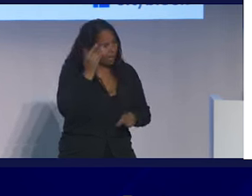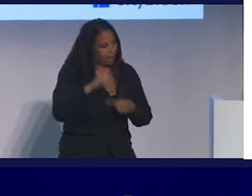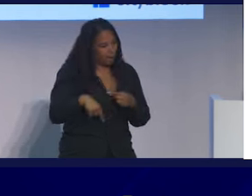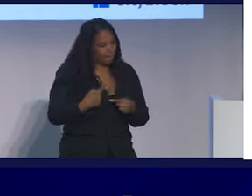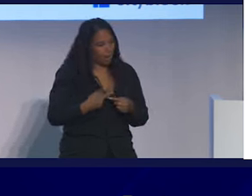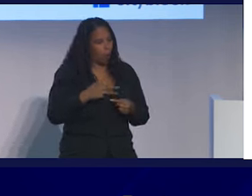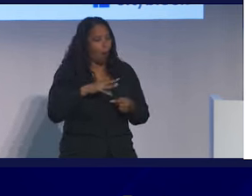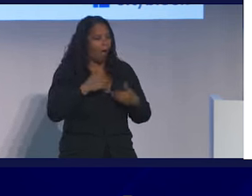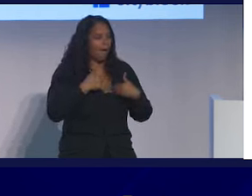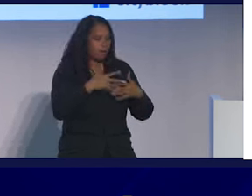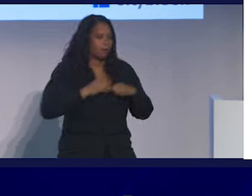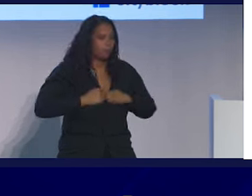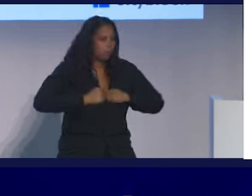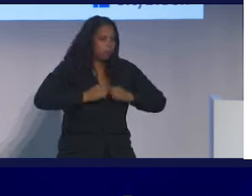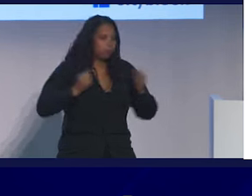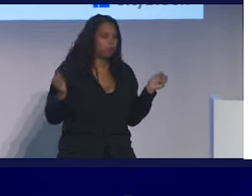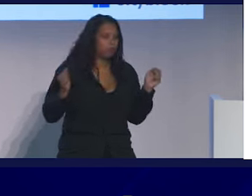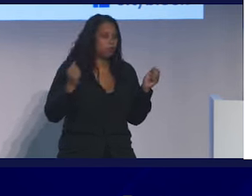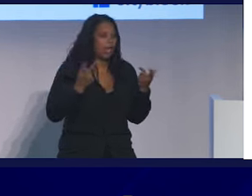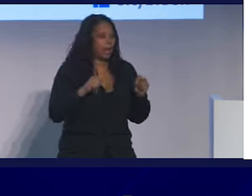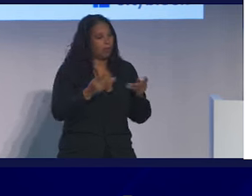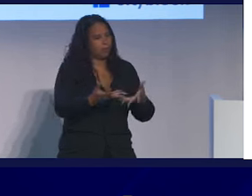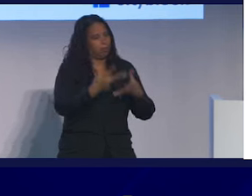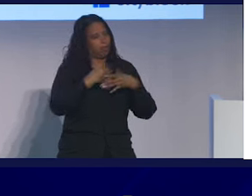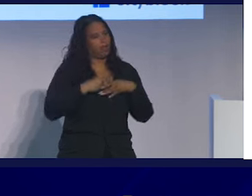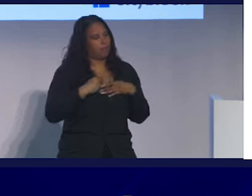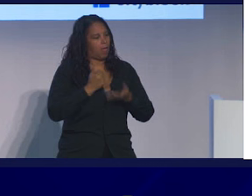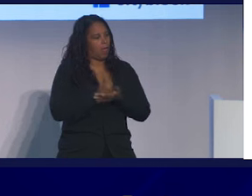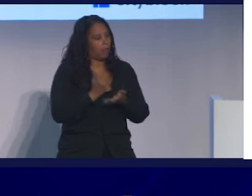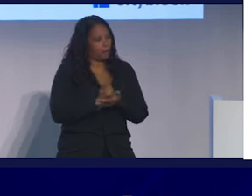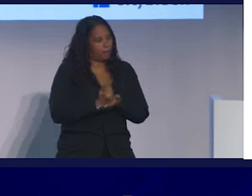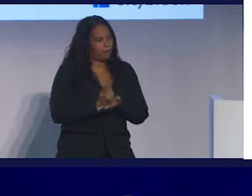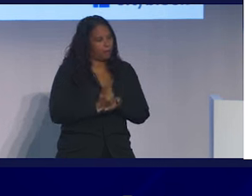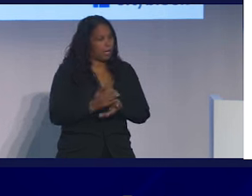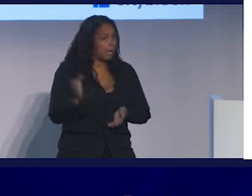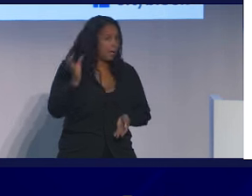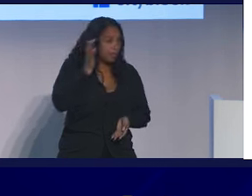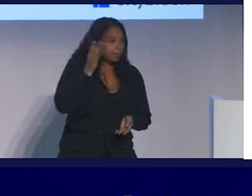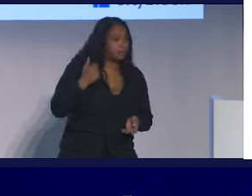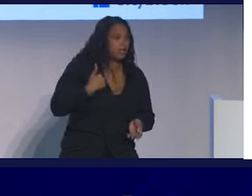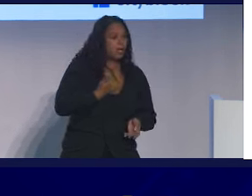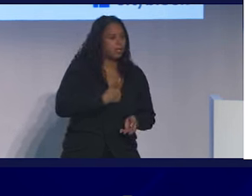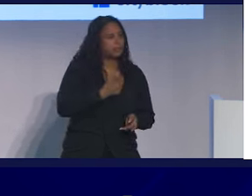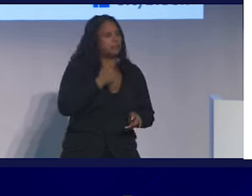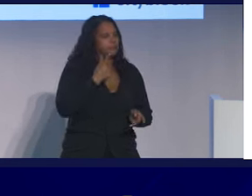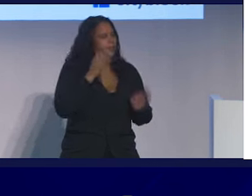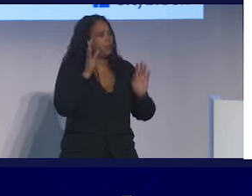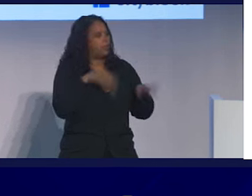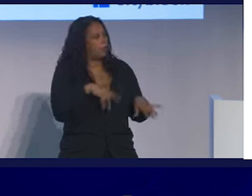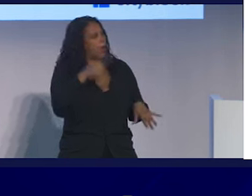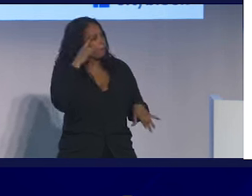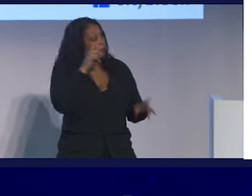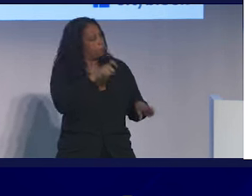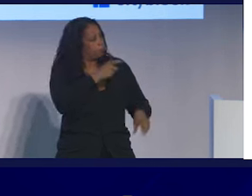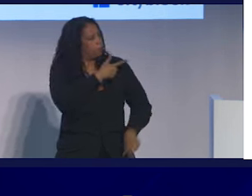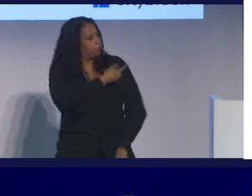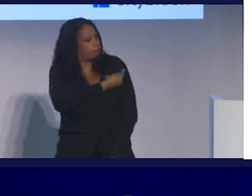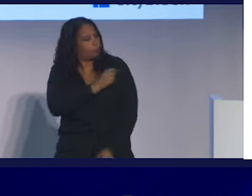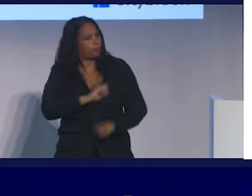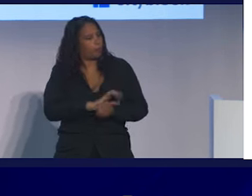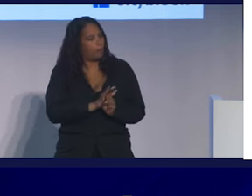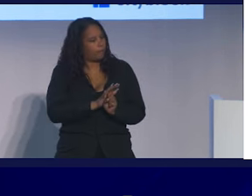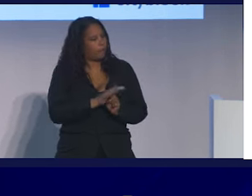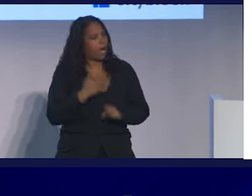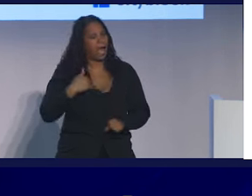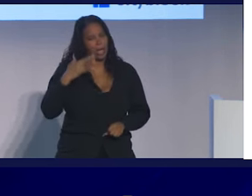up to us so that we can actually engage them and help them? To listen to us when we say, you know what, I really think you should take the COVID vaccine. I know that